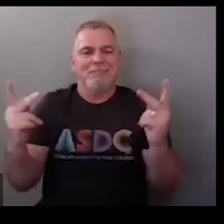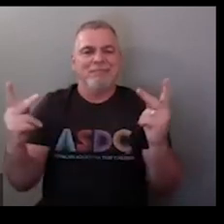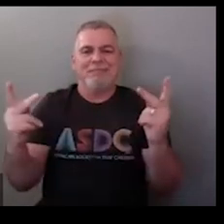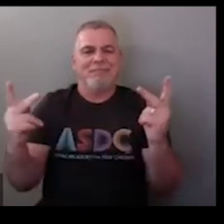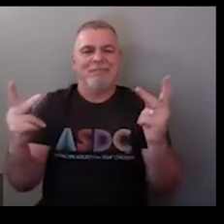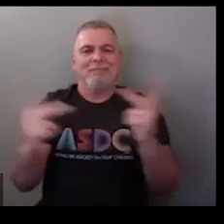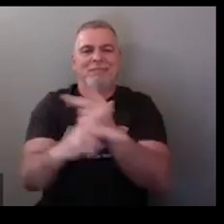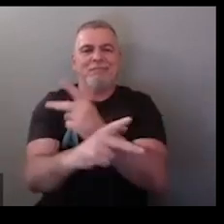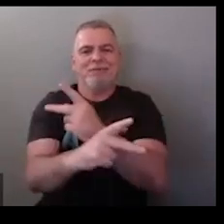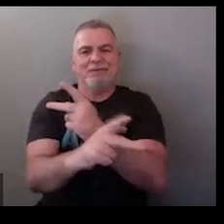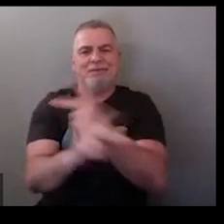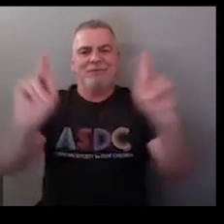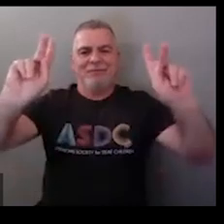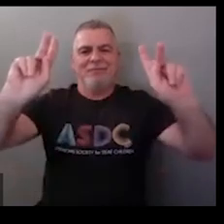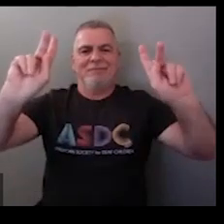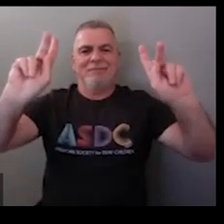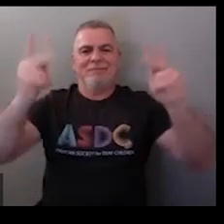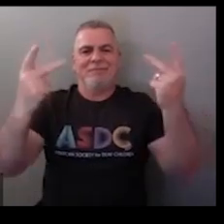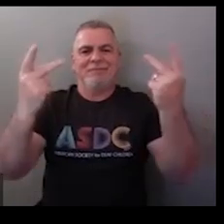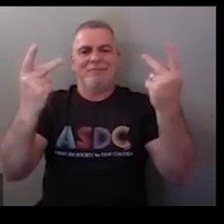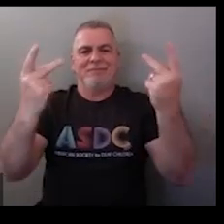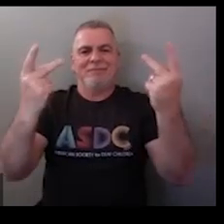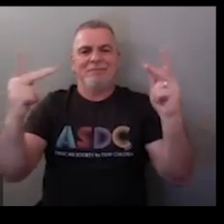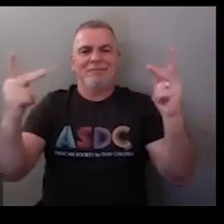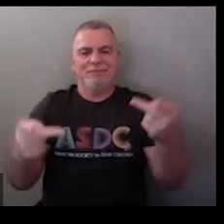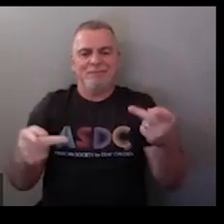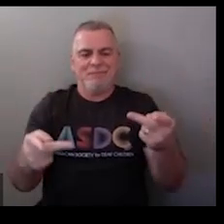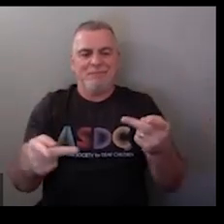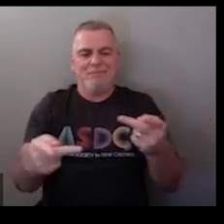subtract multiply K handshape